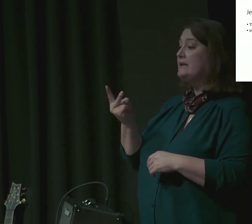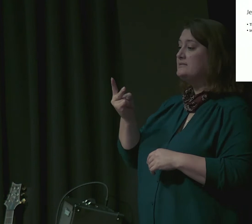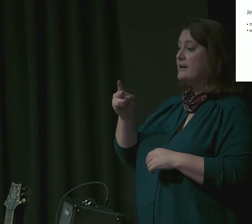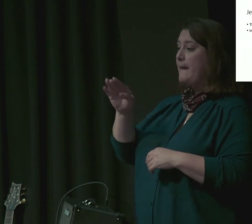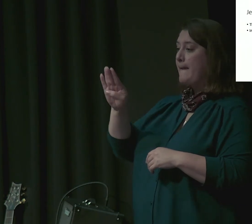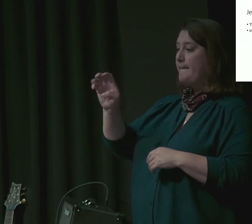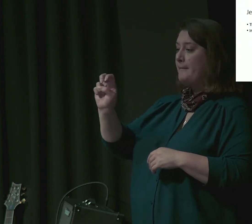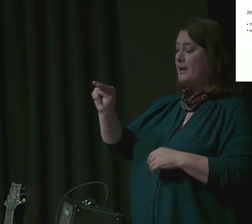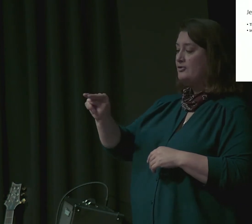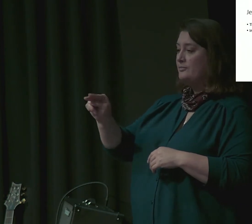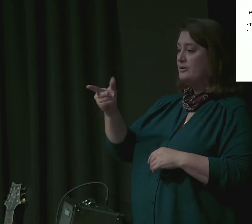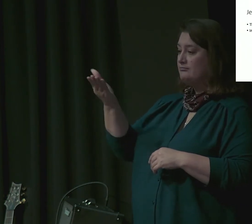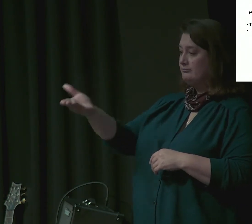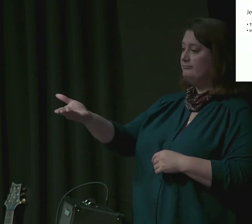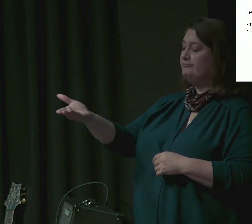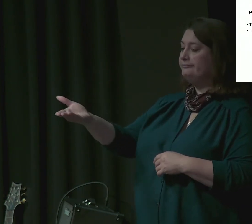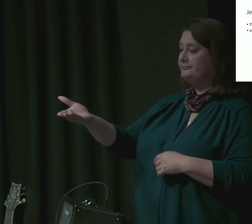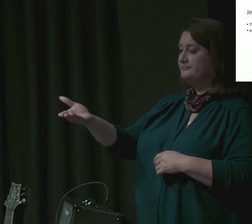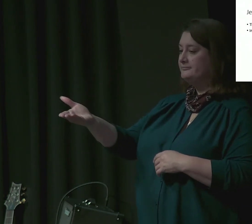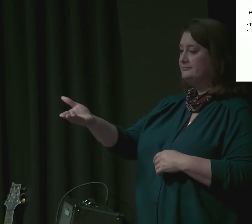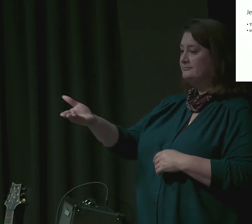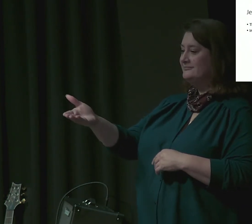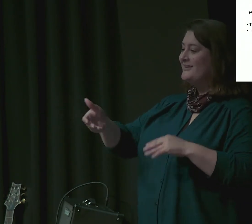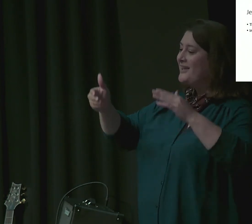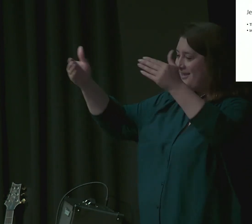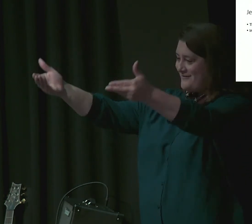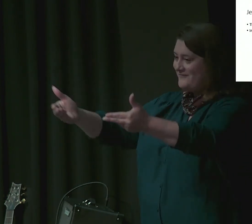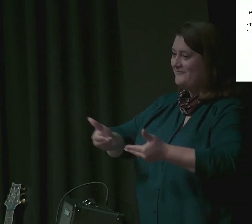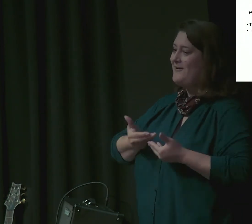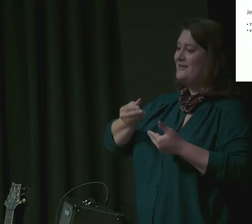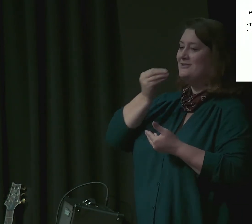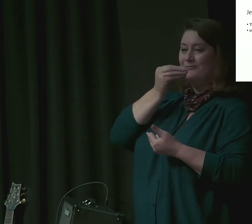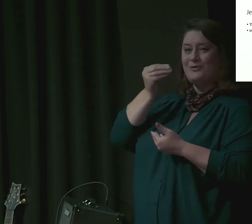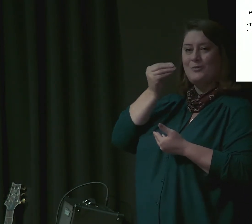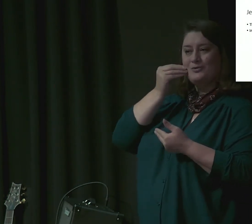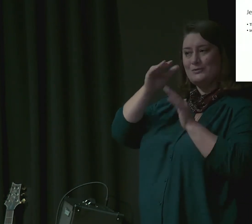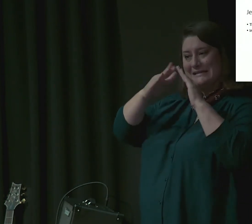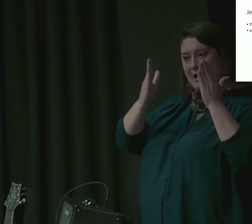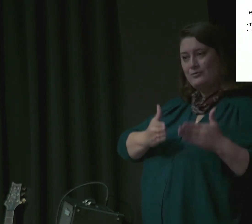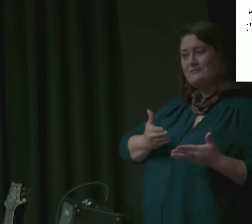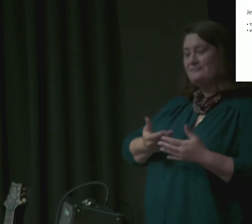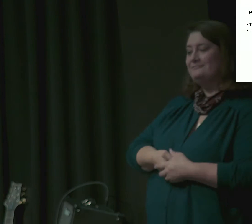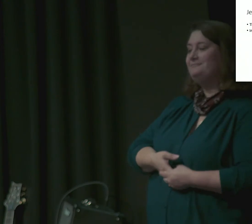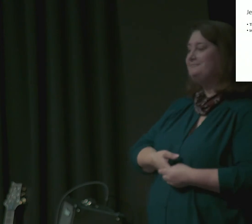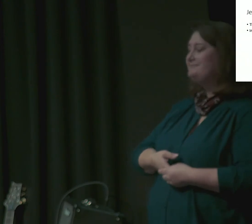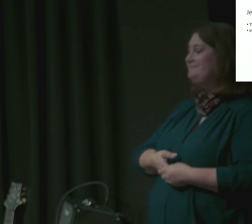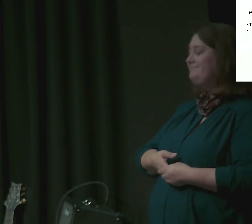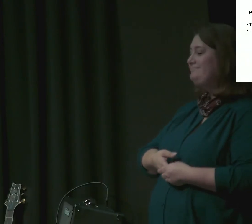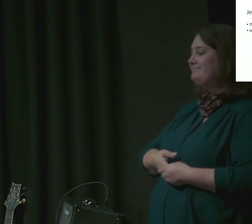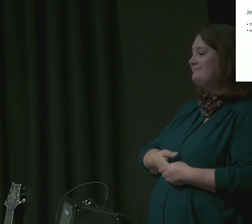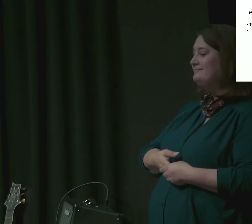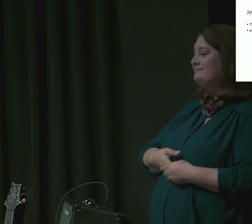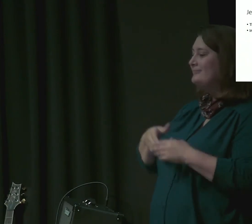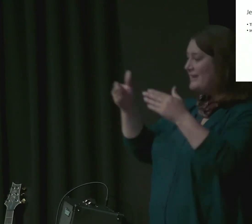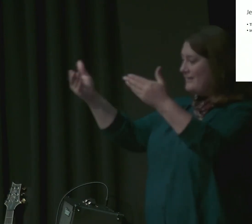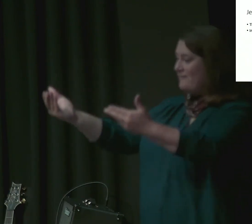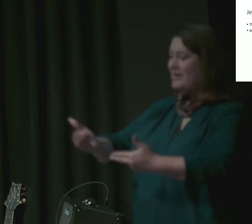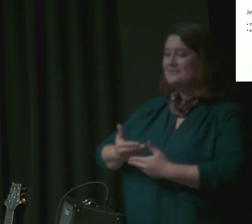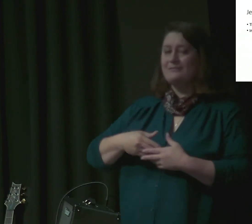He sends his steward to prepare a feast. Verse 15 through 17, So the men took this present